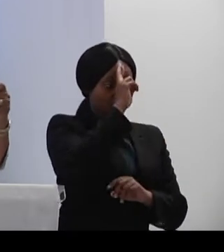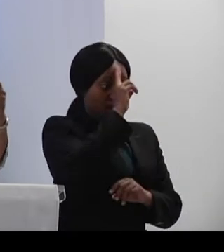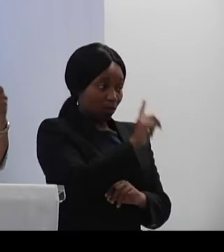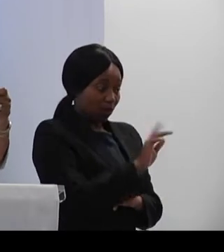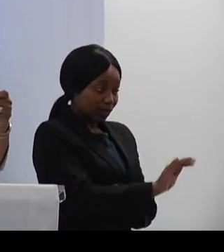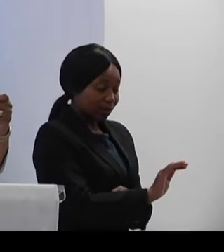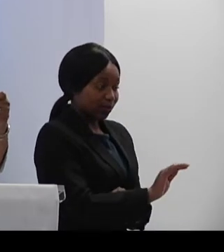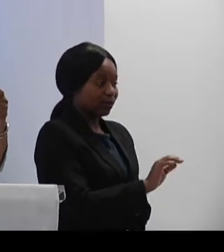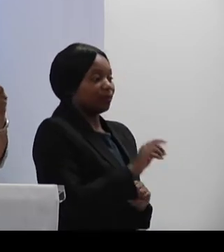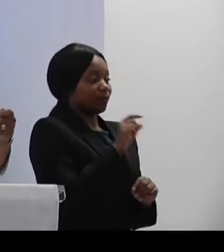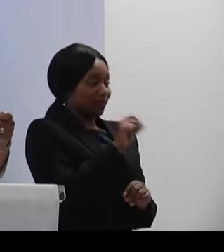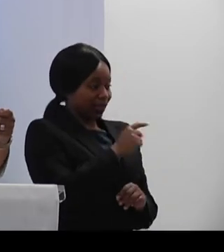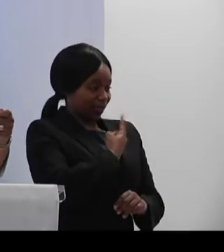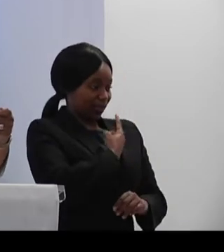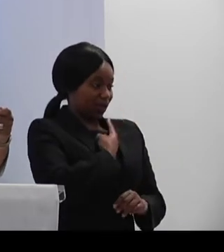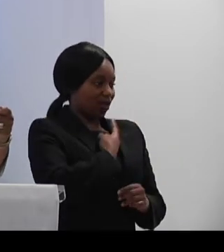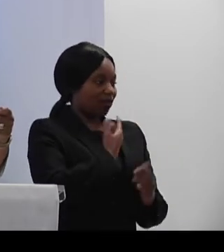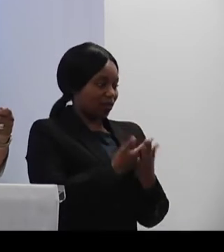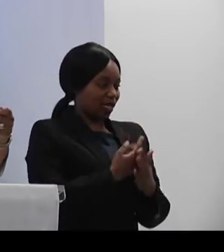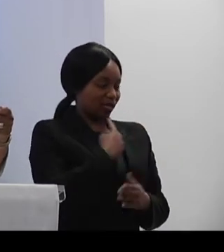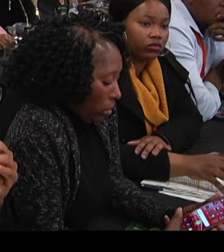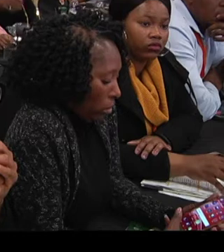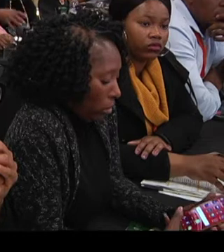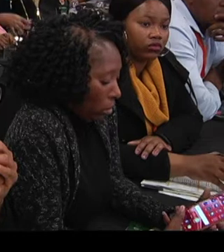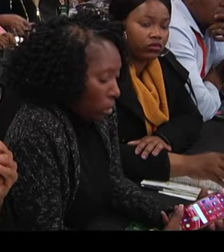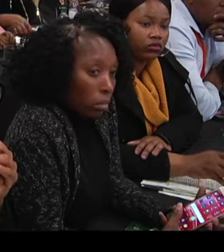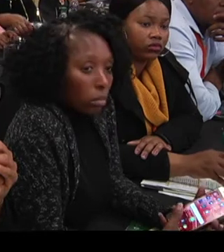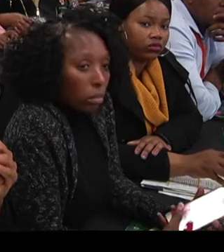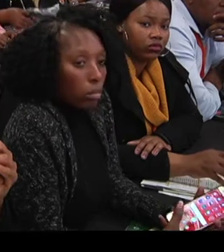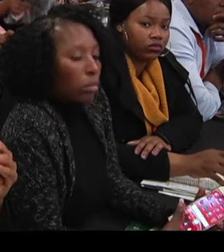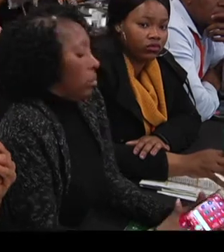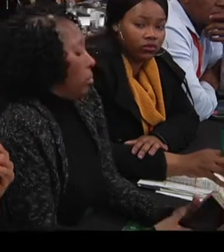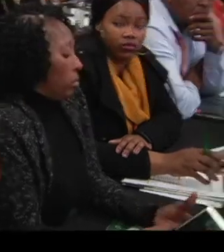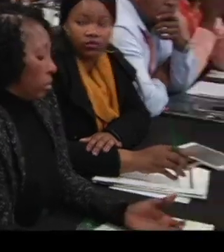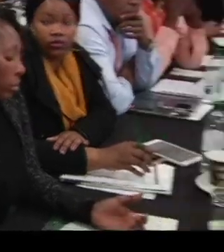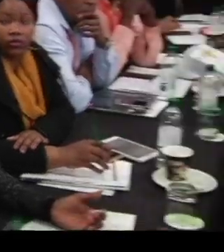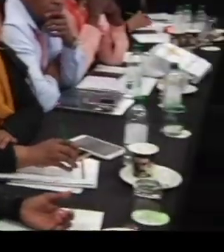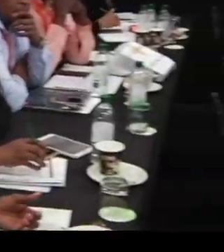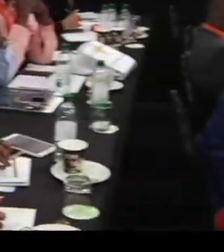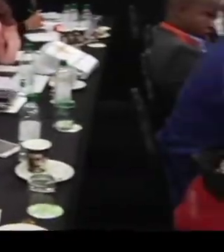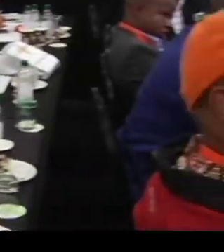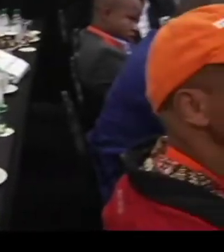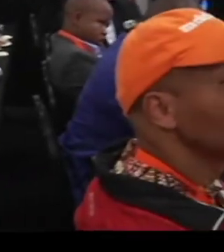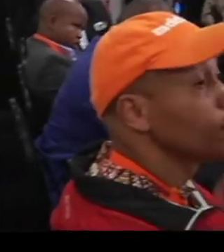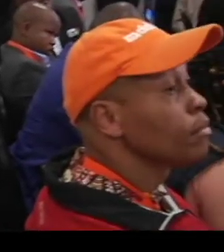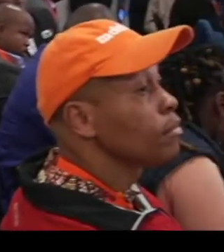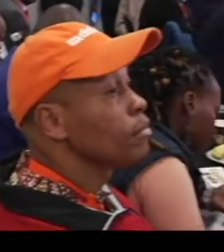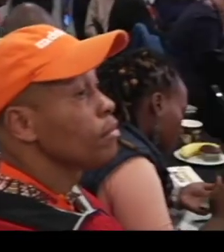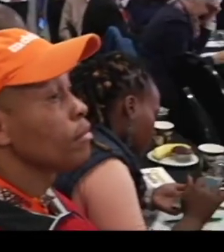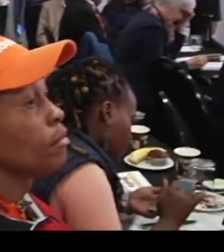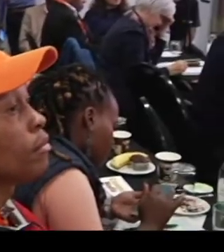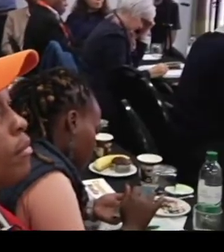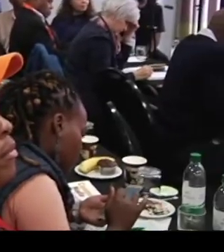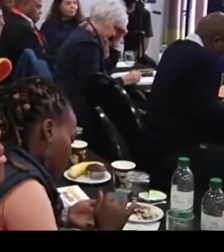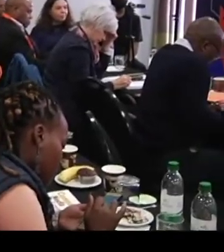have determined your existence. And having determined your existence, you must refuse to be an